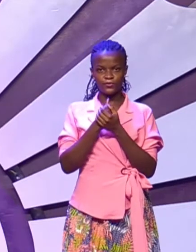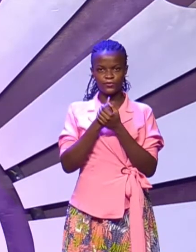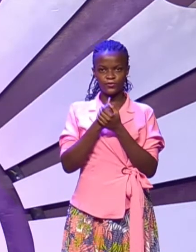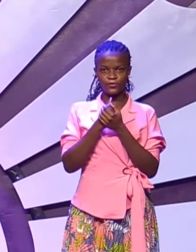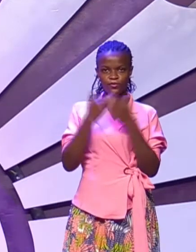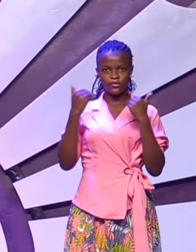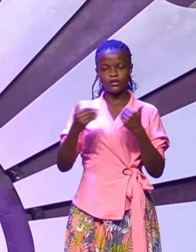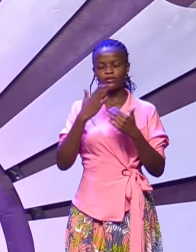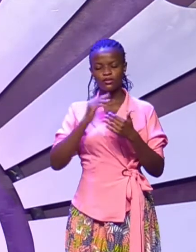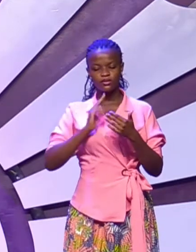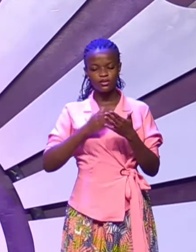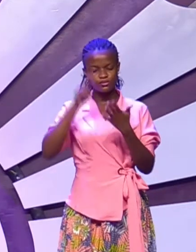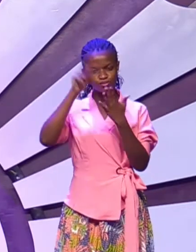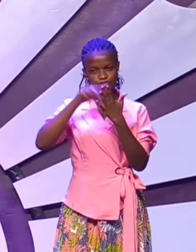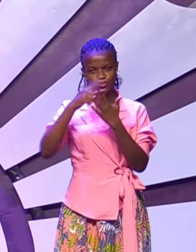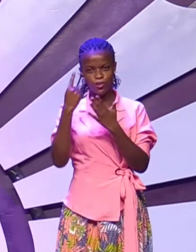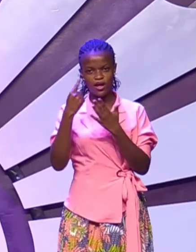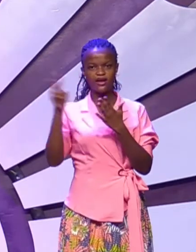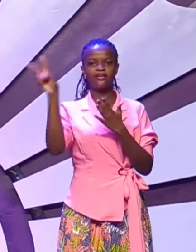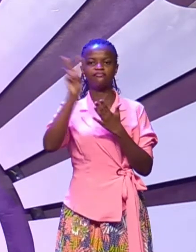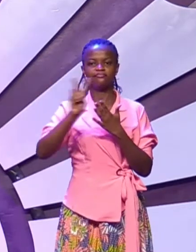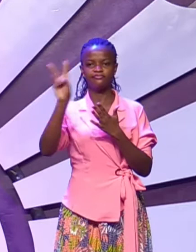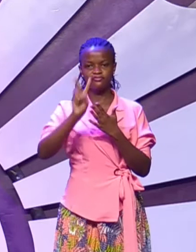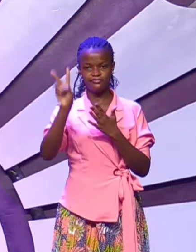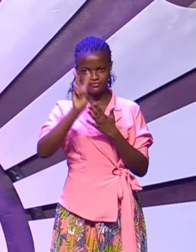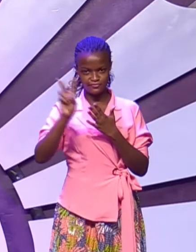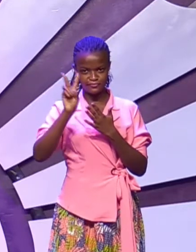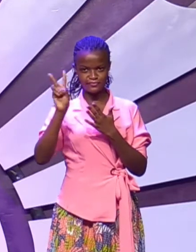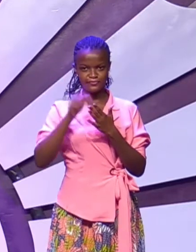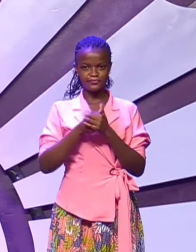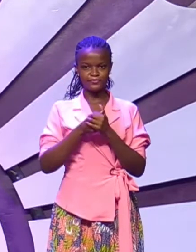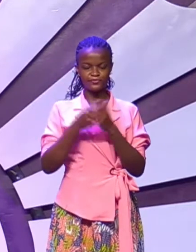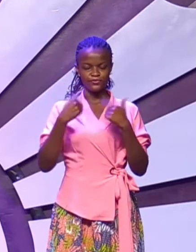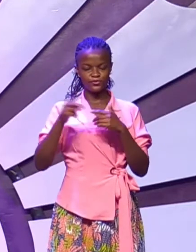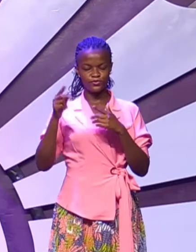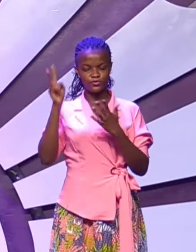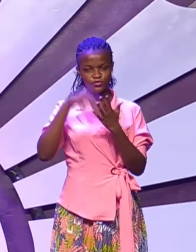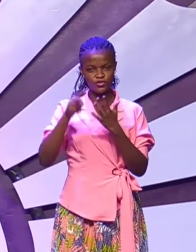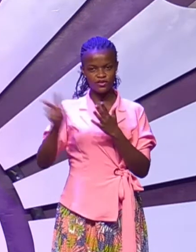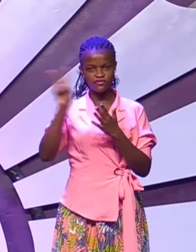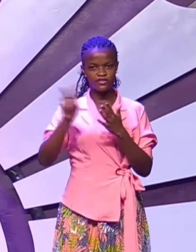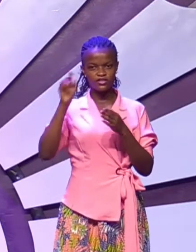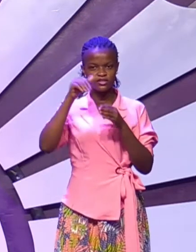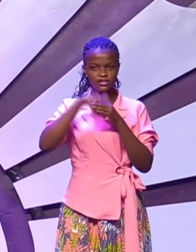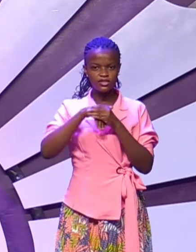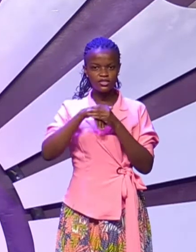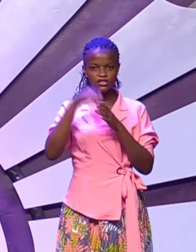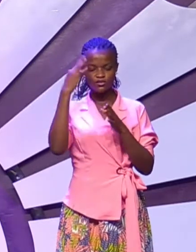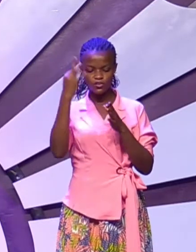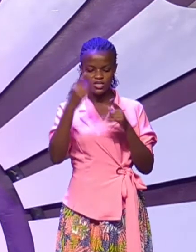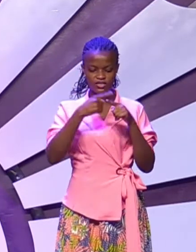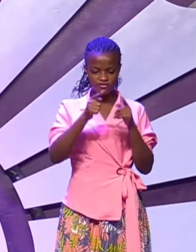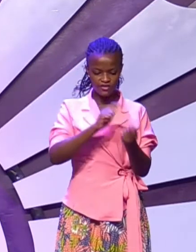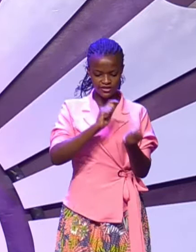I want us to read one verse. Jagala tusome olu nyidididumu. We shall read that verse in three versions of the